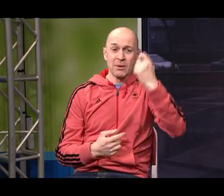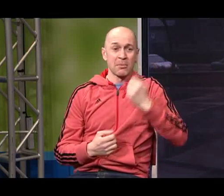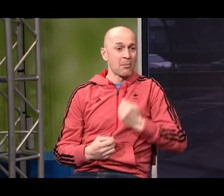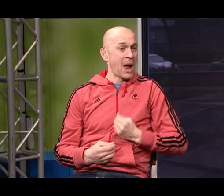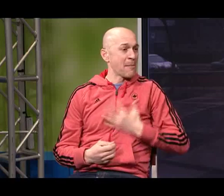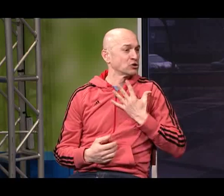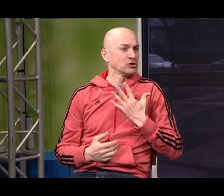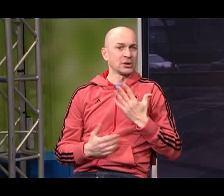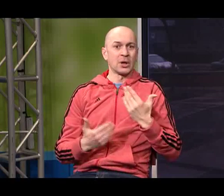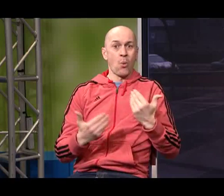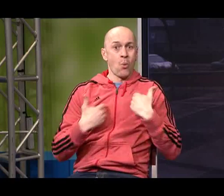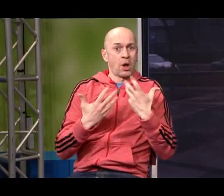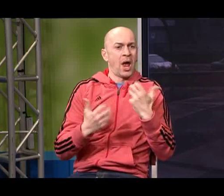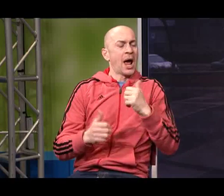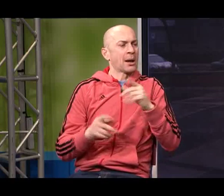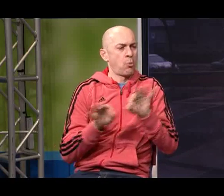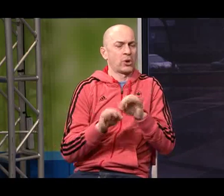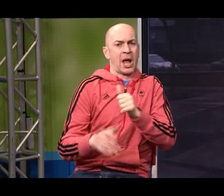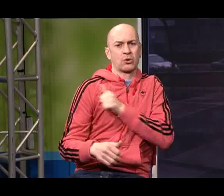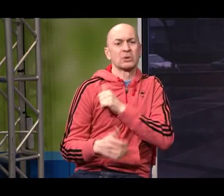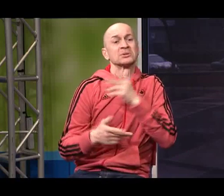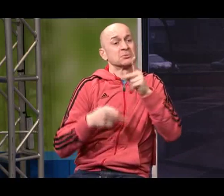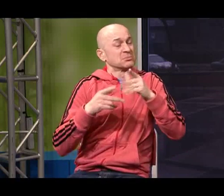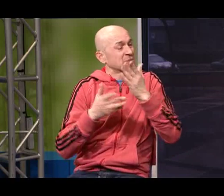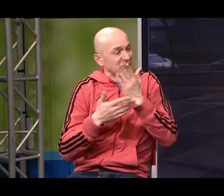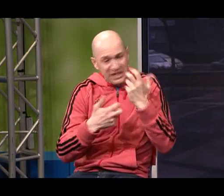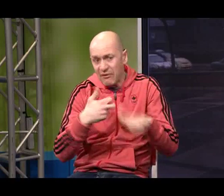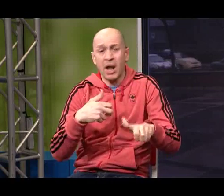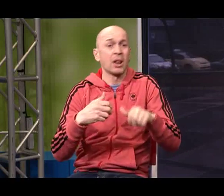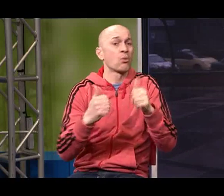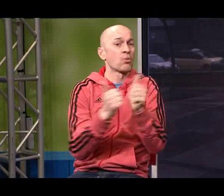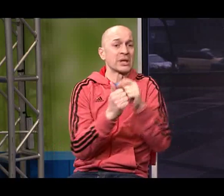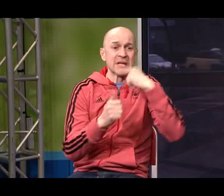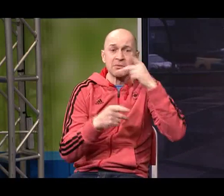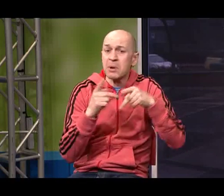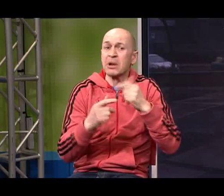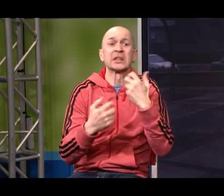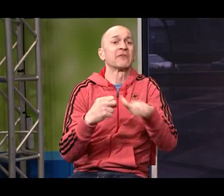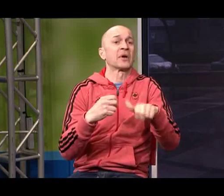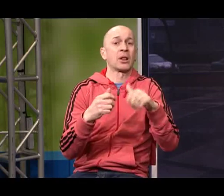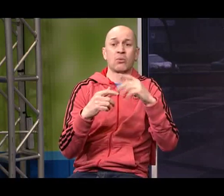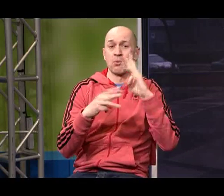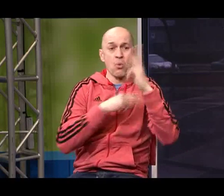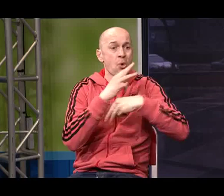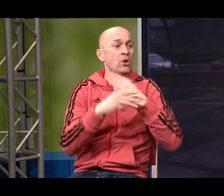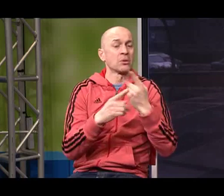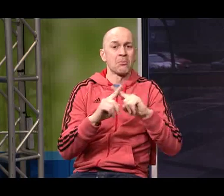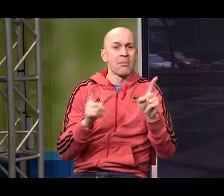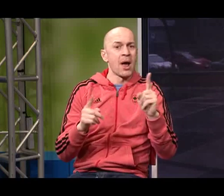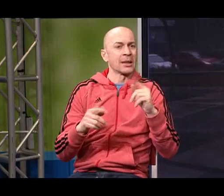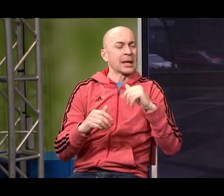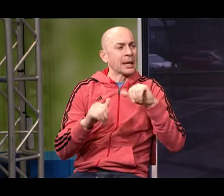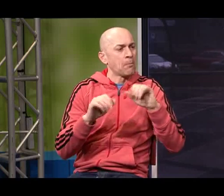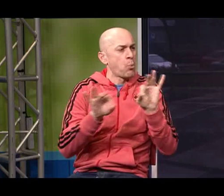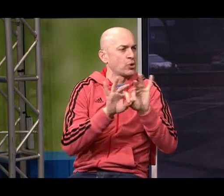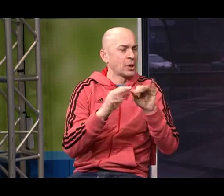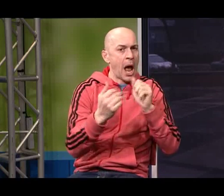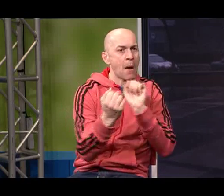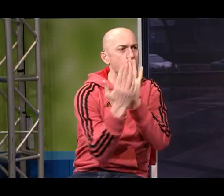if you have a dream or a passion it's important to have that positive outlook because yeah you know when you're working with spoken language people